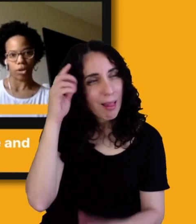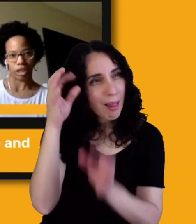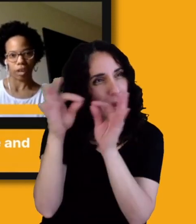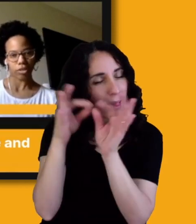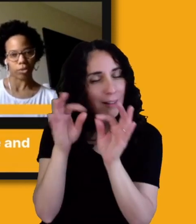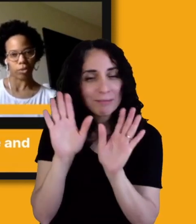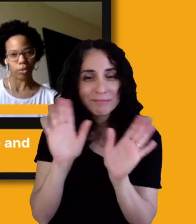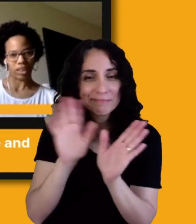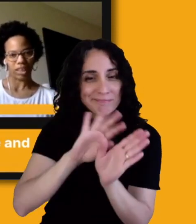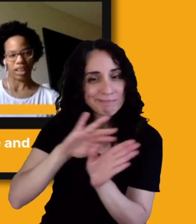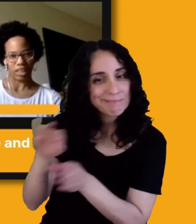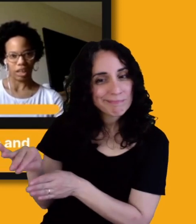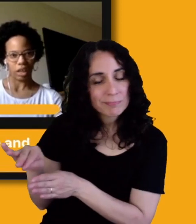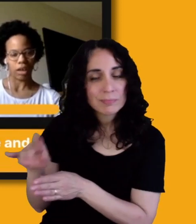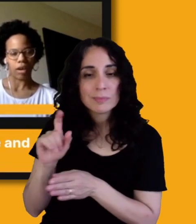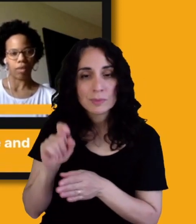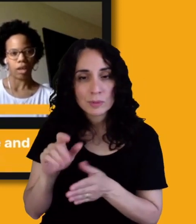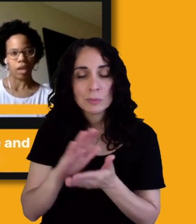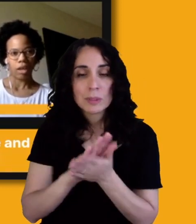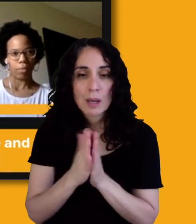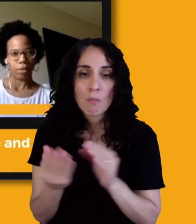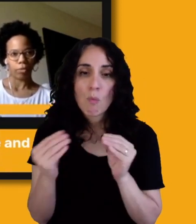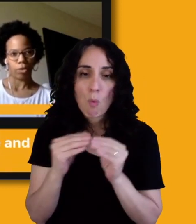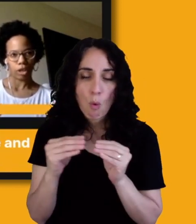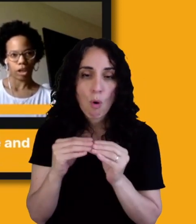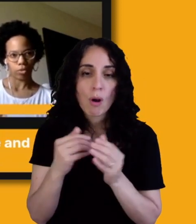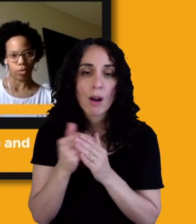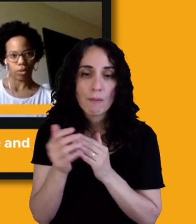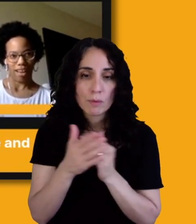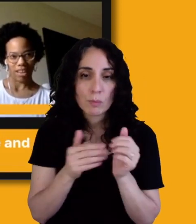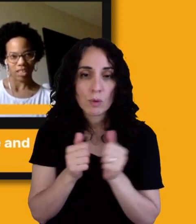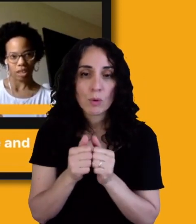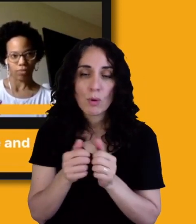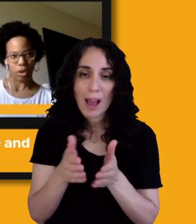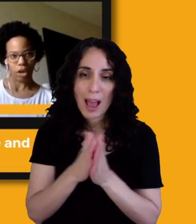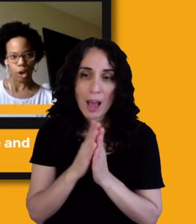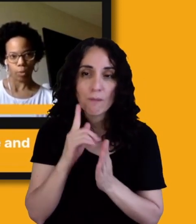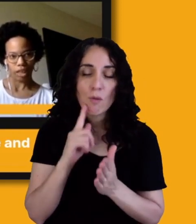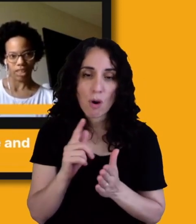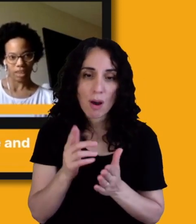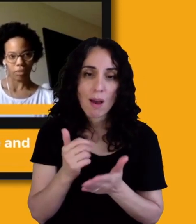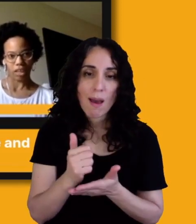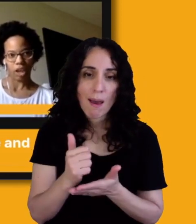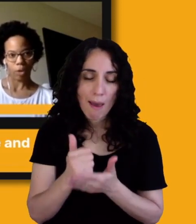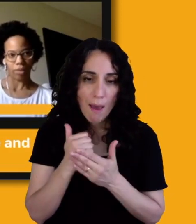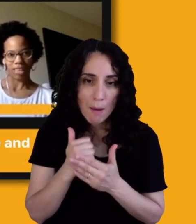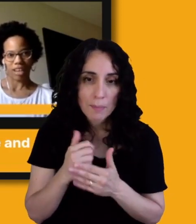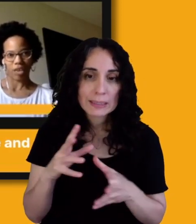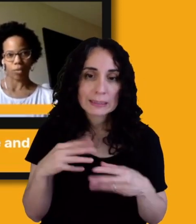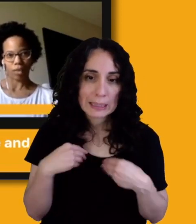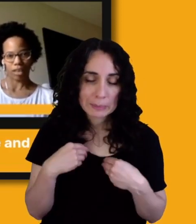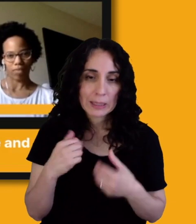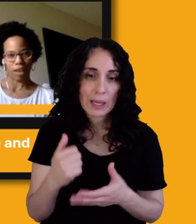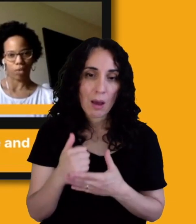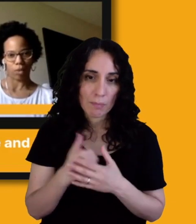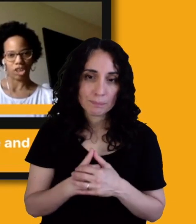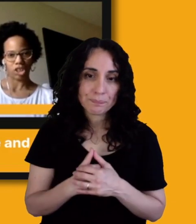comfortable with the idea of being more comfortable with asking for help and accepting help because I don't believe that we should,